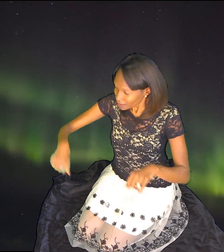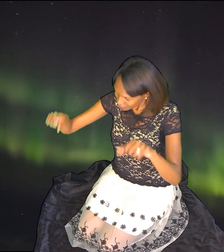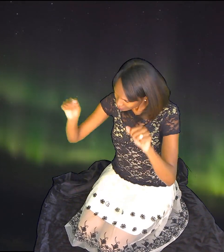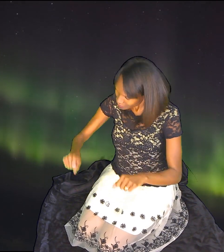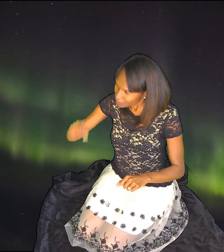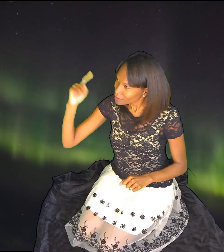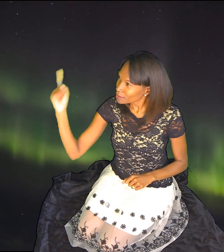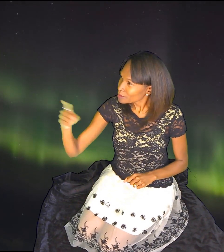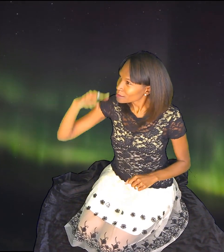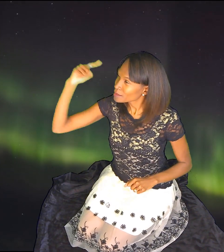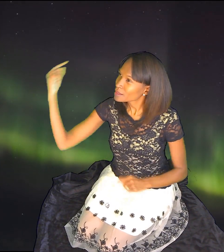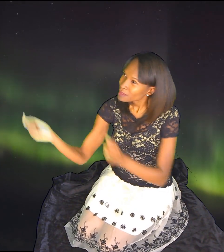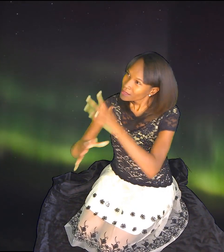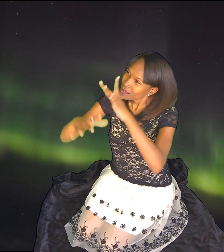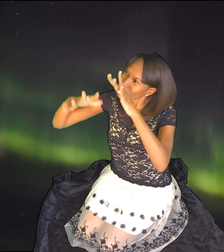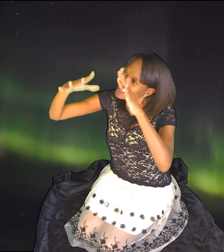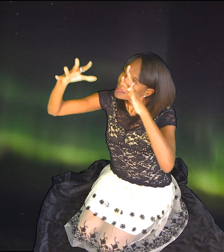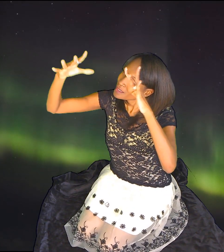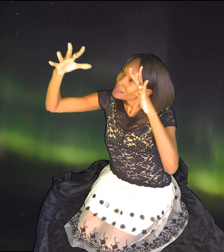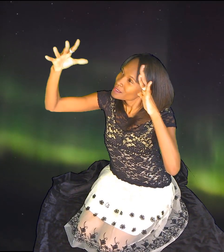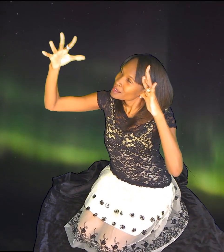I can only imagine